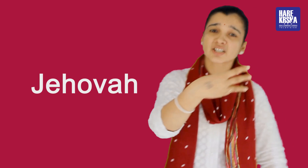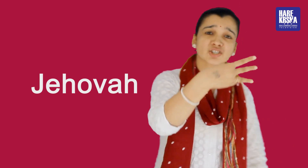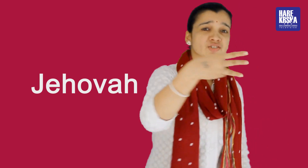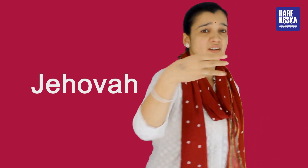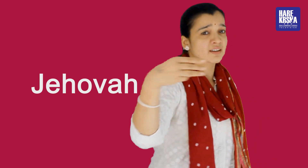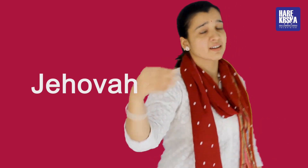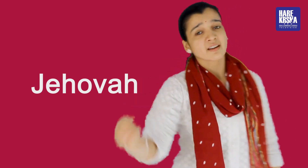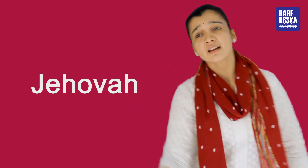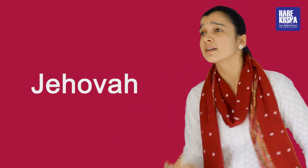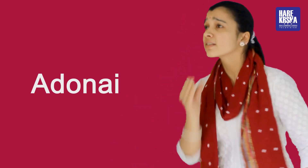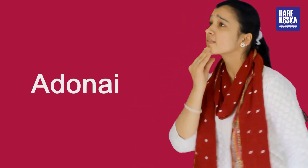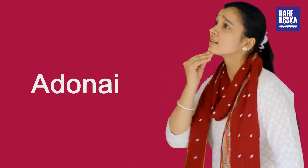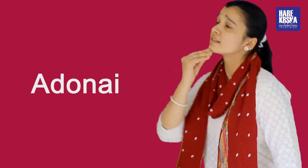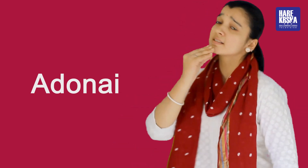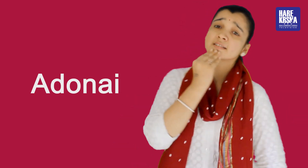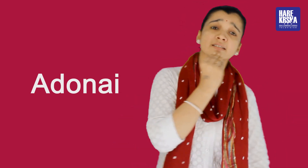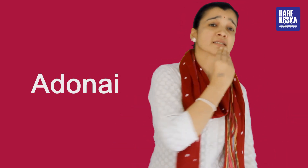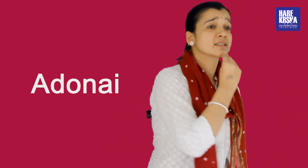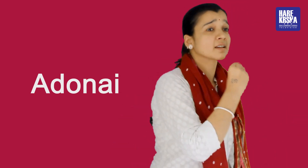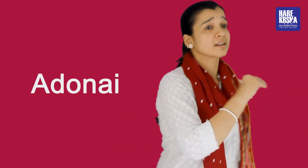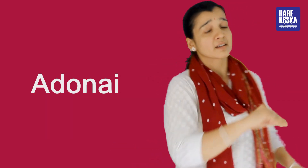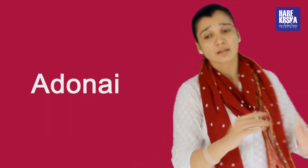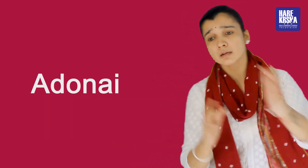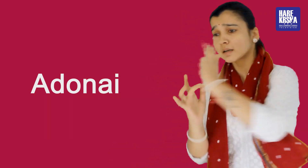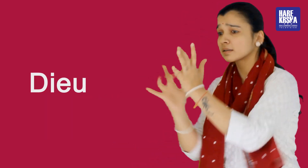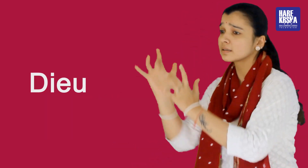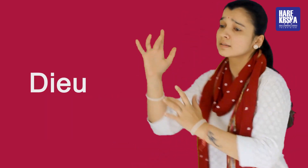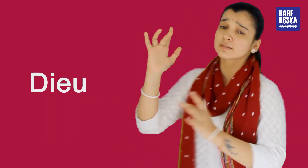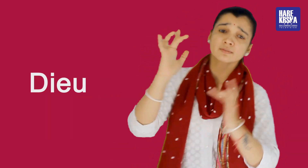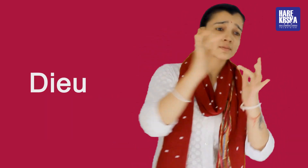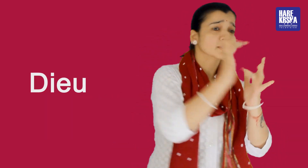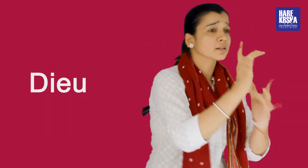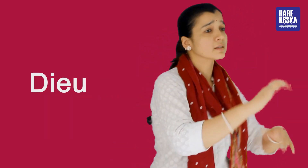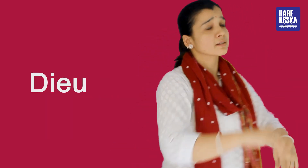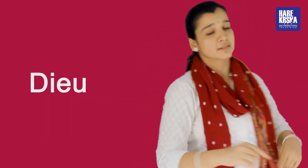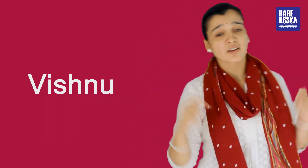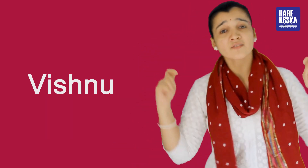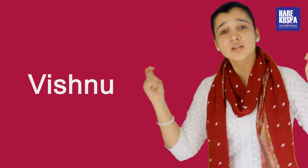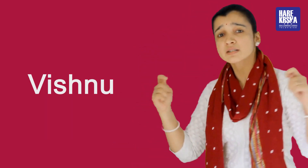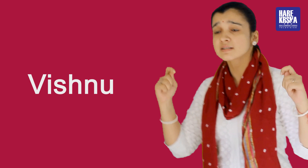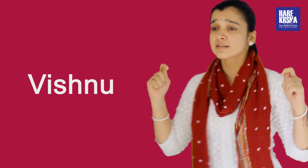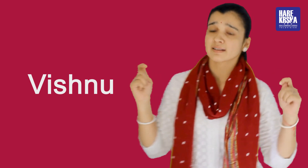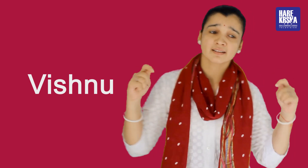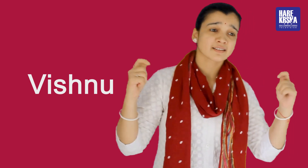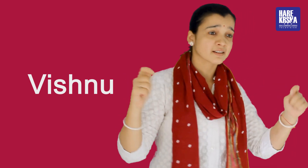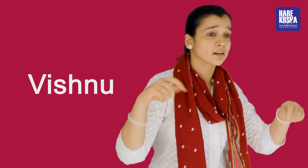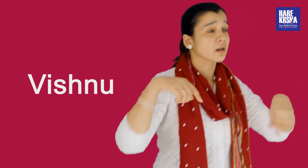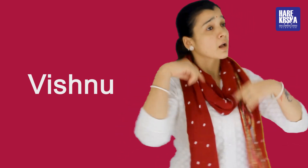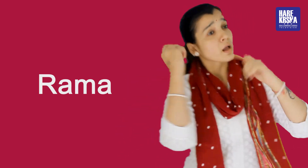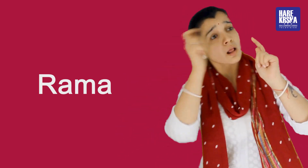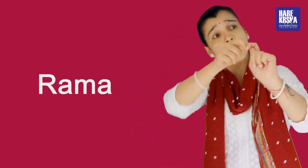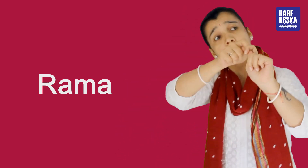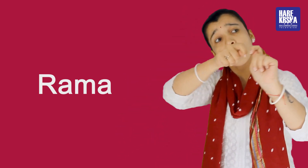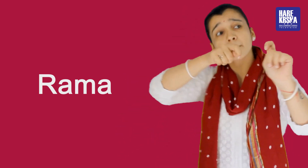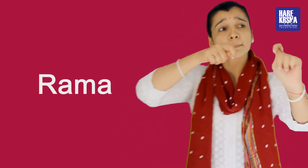Adonai Diyu Vishnu Rama